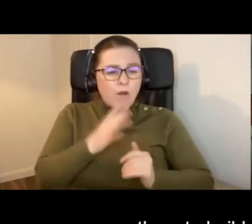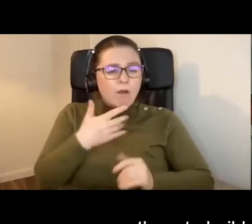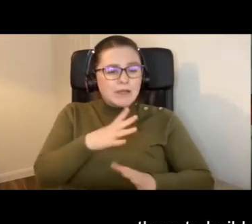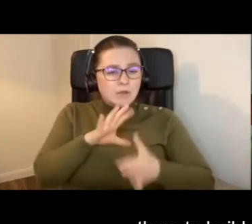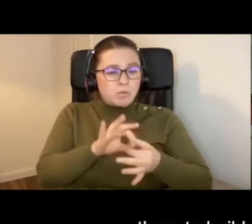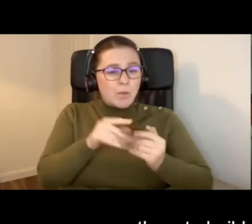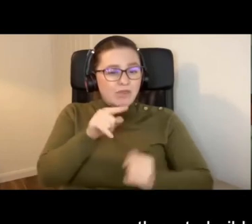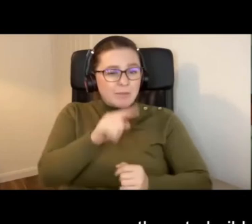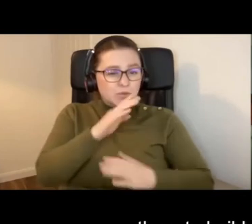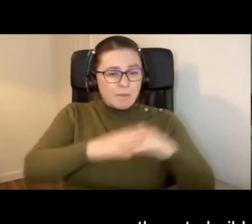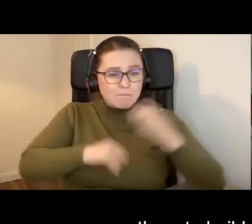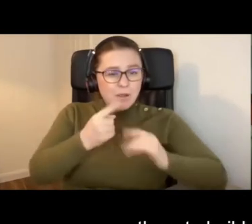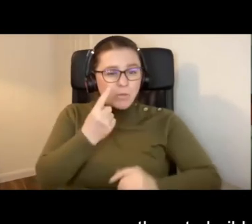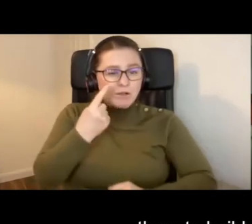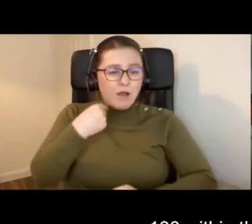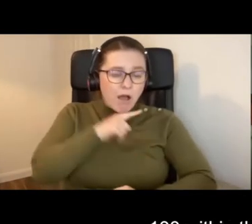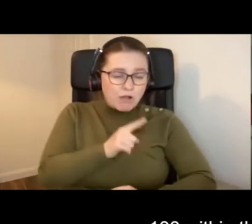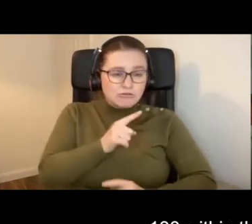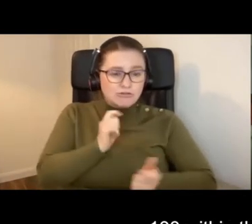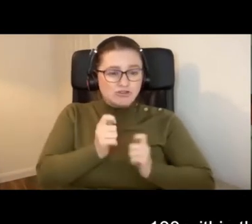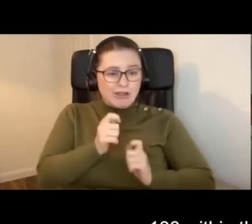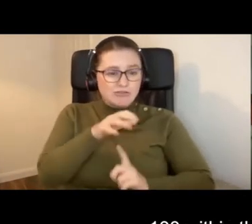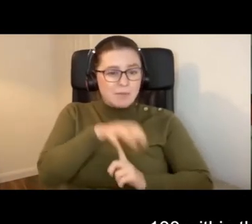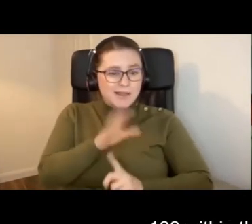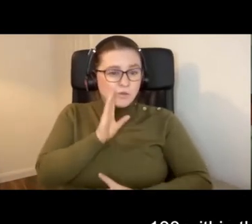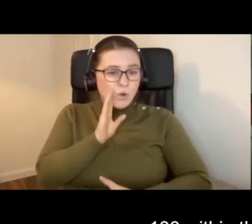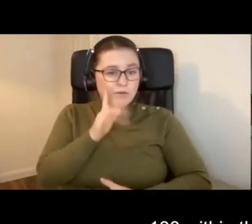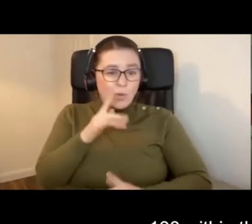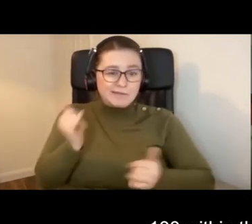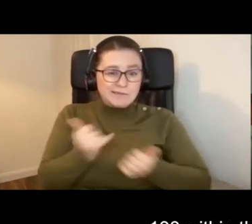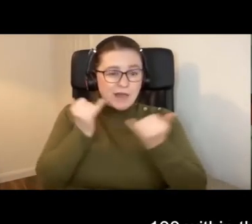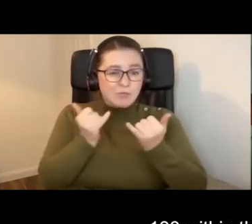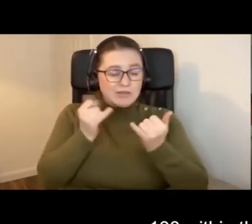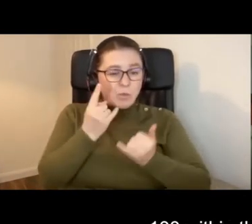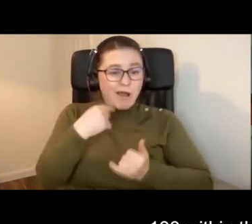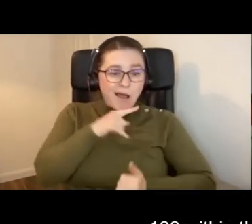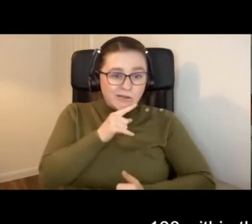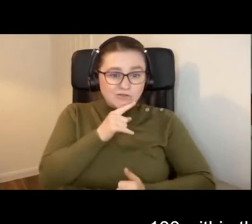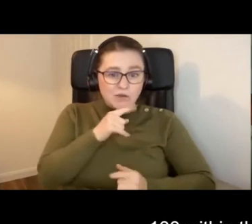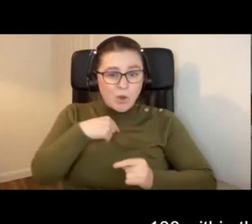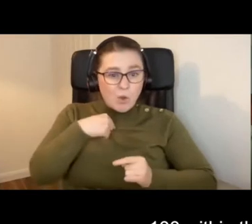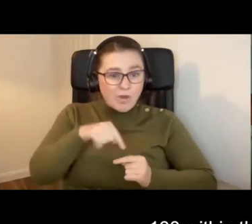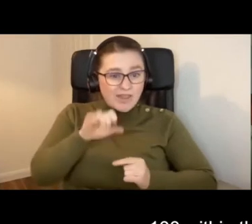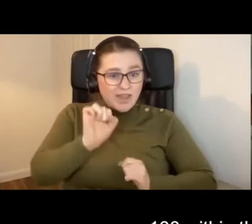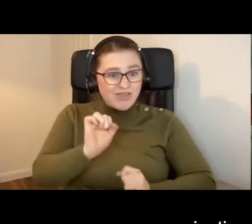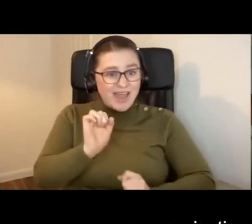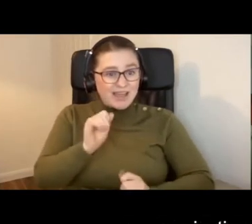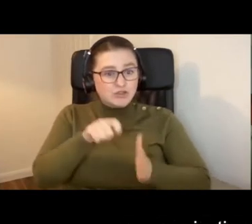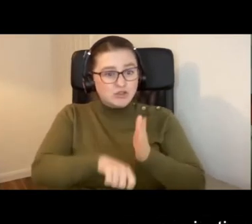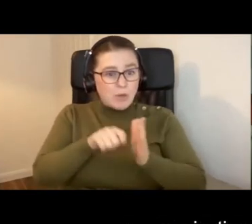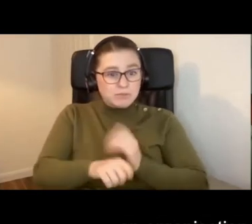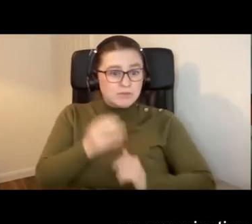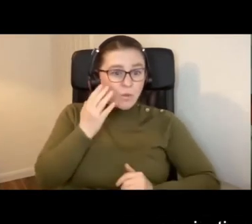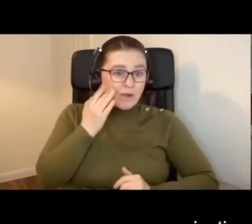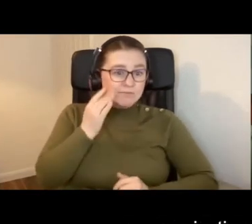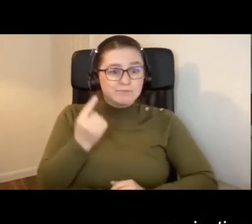to build a hundred changing places toilets. So, we celebrated a hundred within their stores in December of